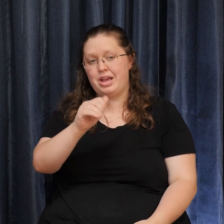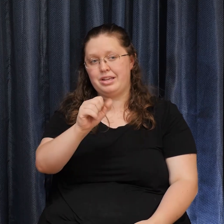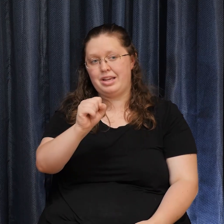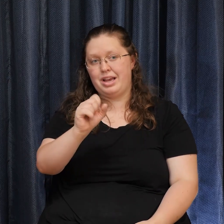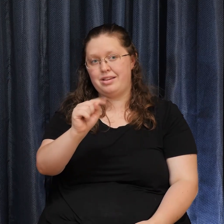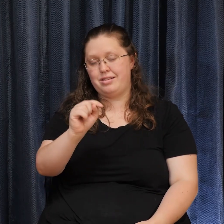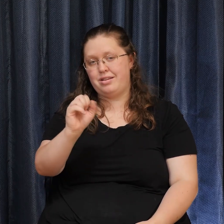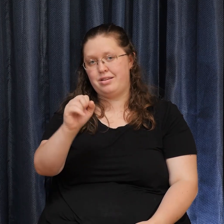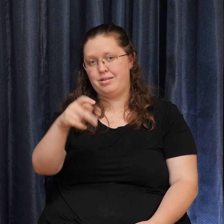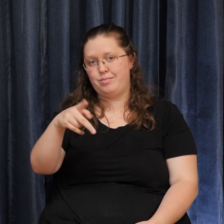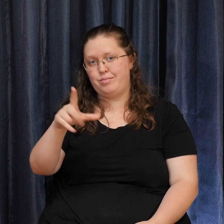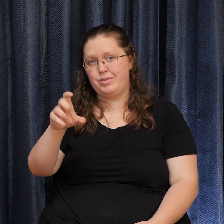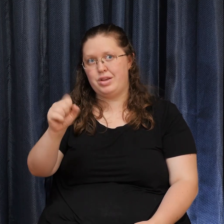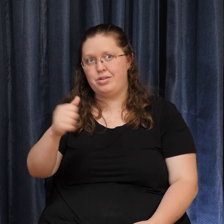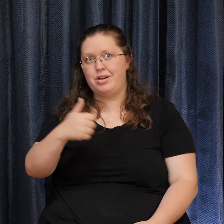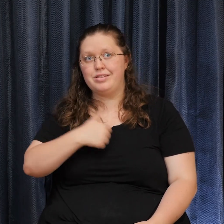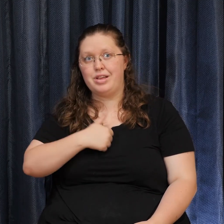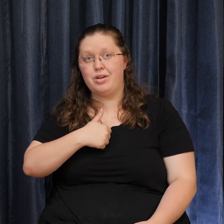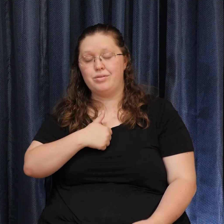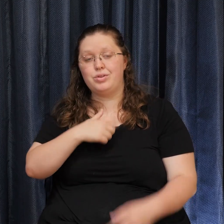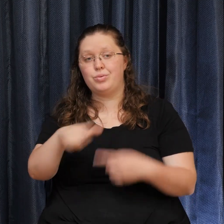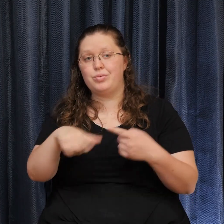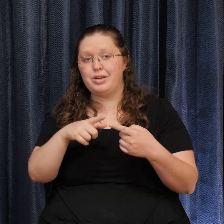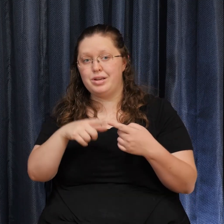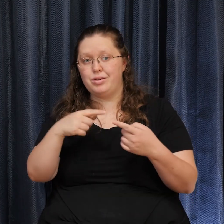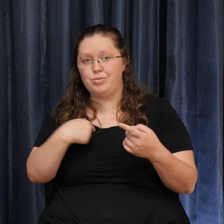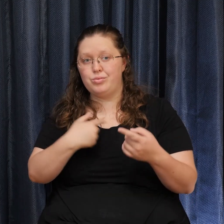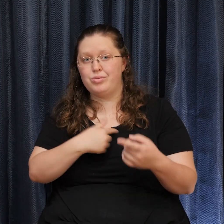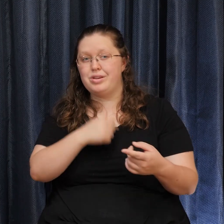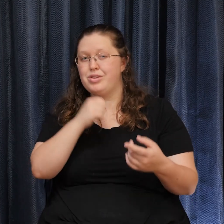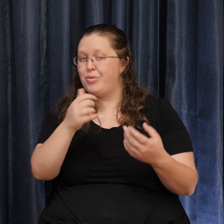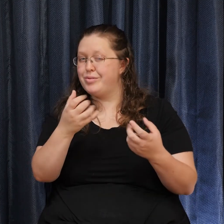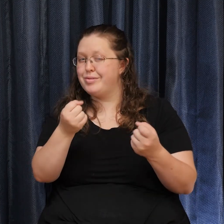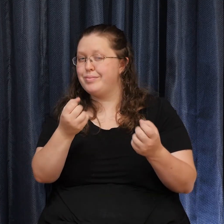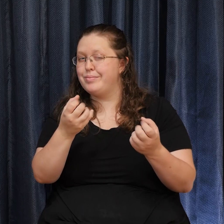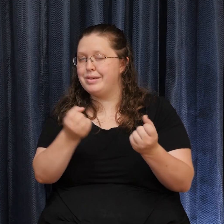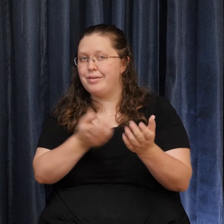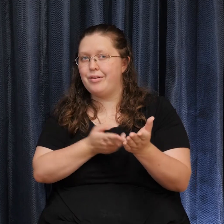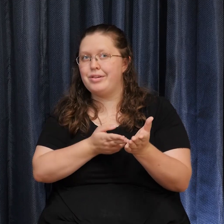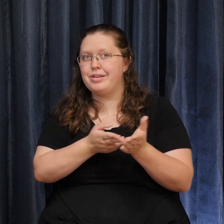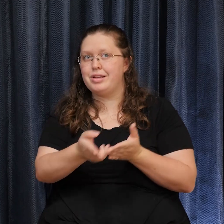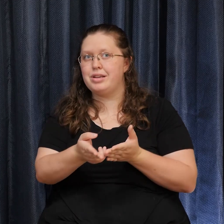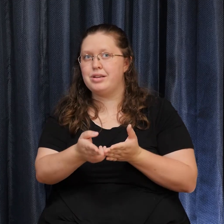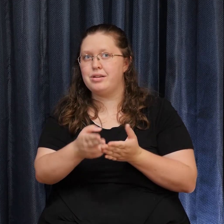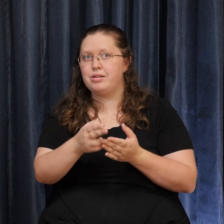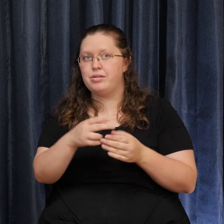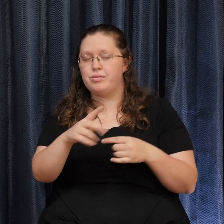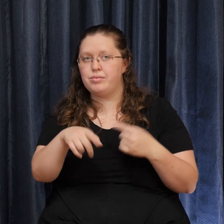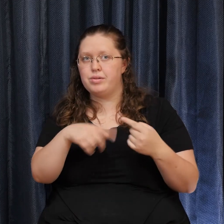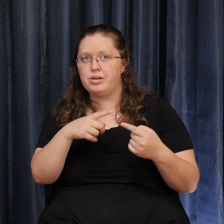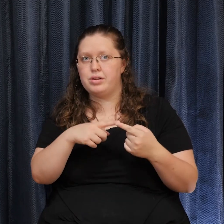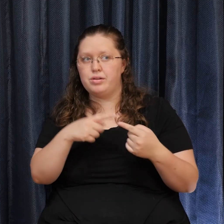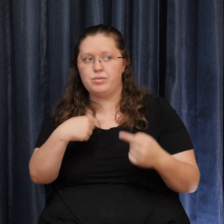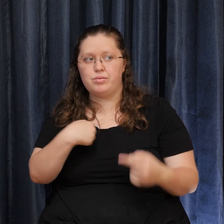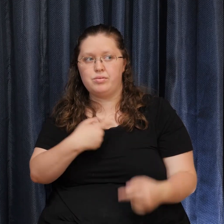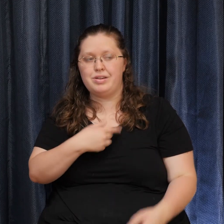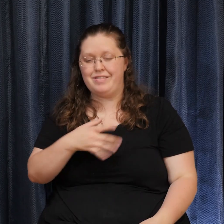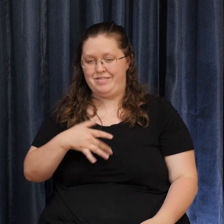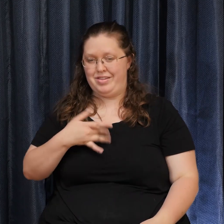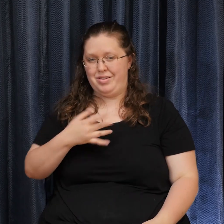unimpeccable way We cast spells On ourselves And others When we take Things personally It's almost